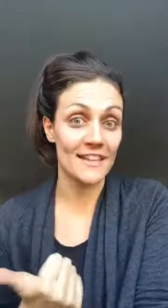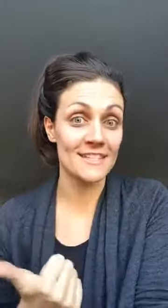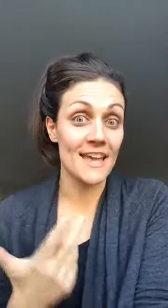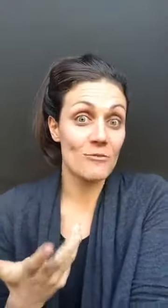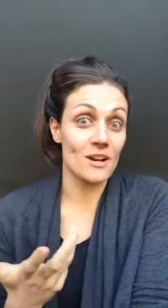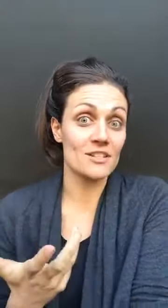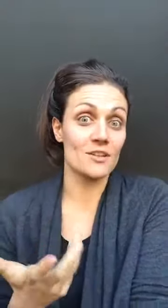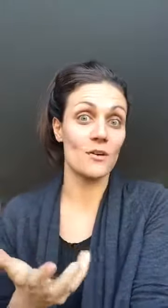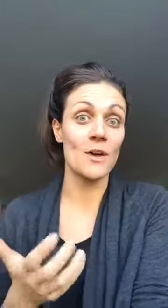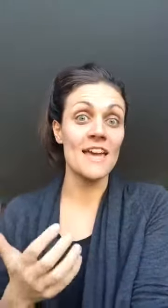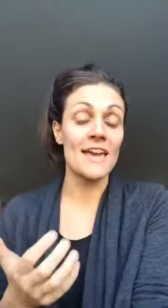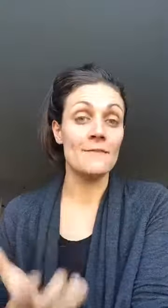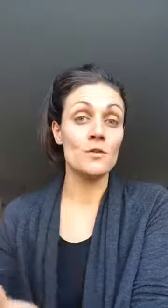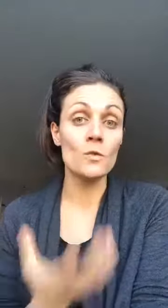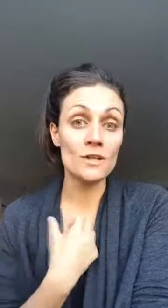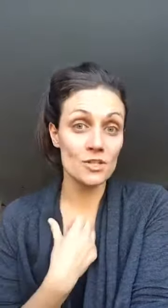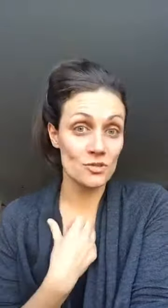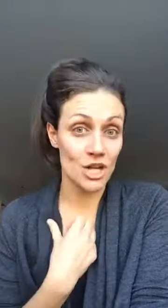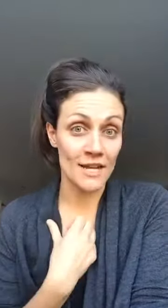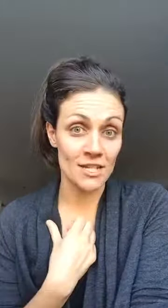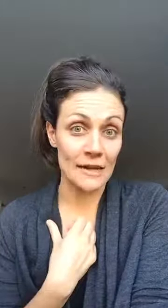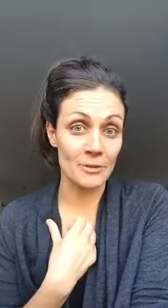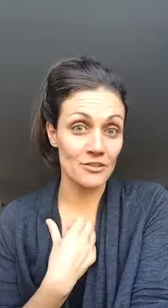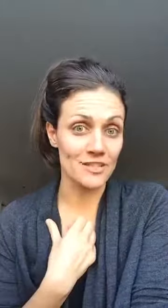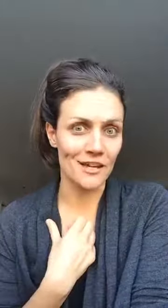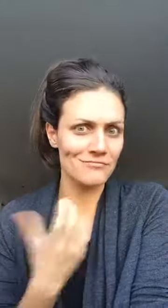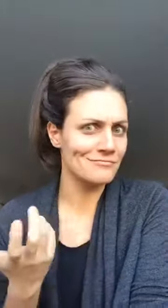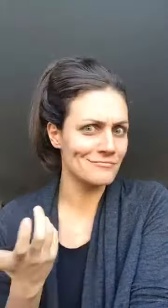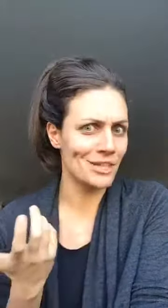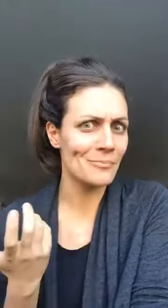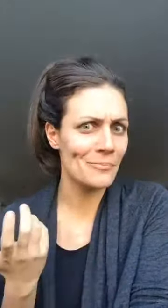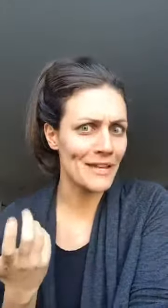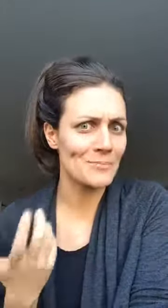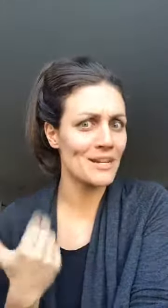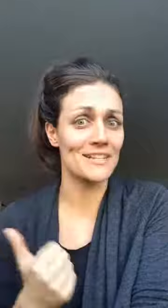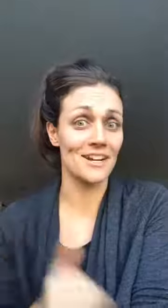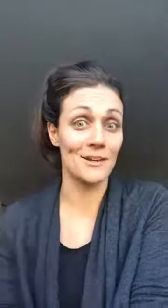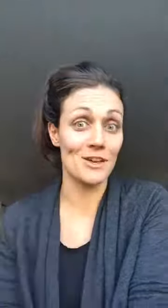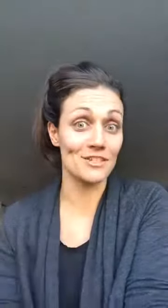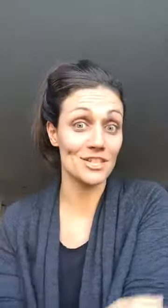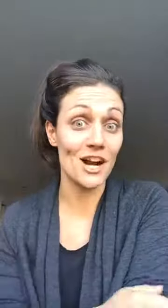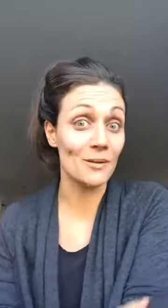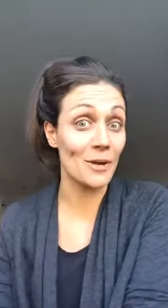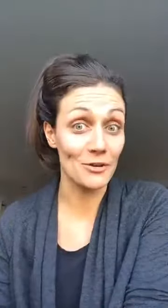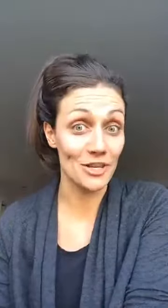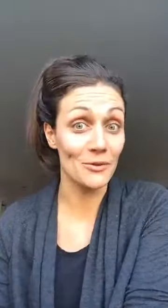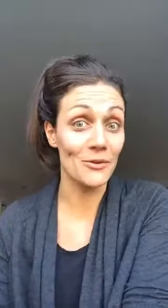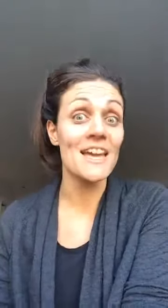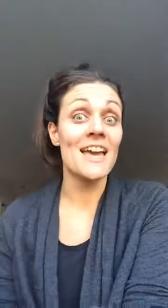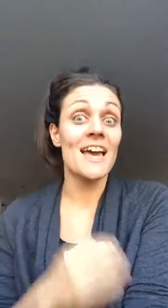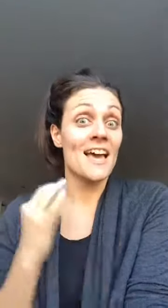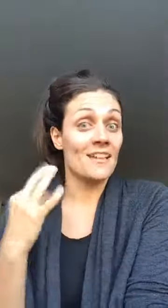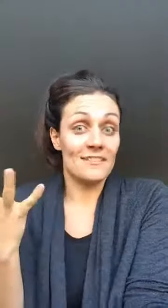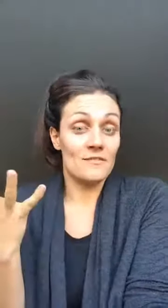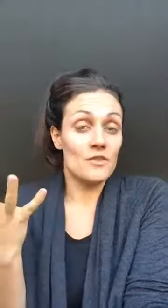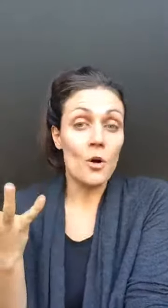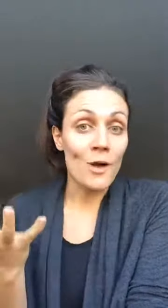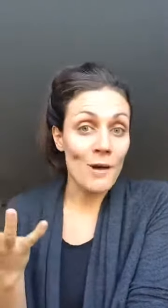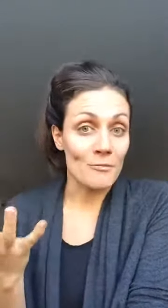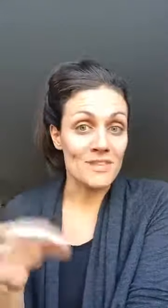network so if you're too shy to talk about yourself your best buddies are going to be able to talk about you no problem same